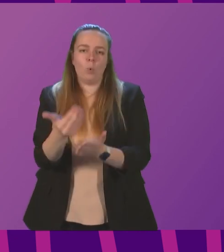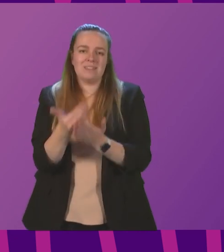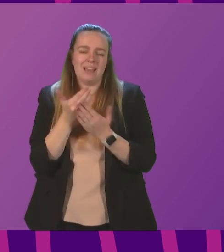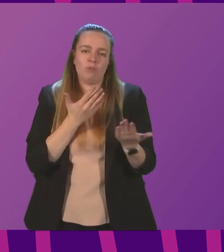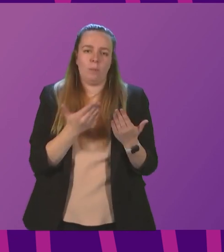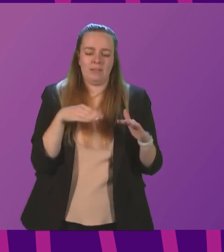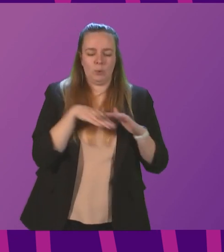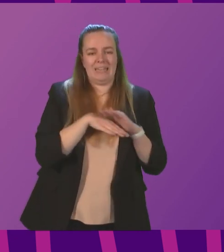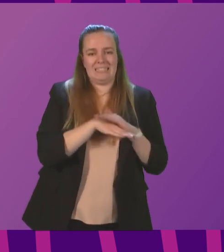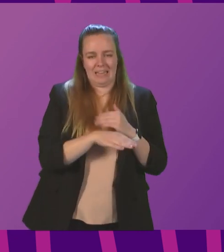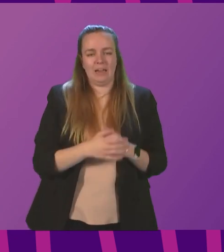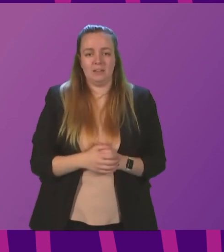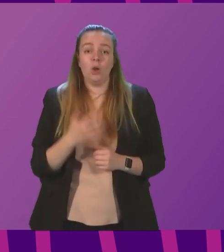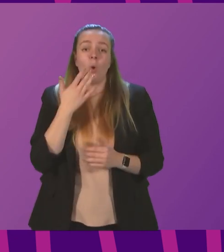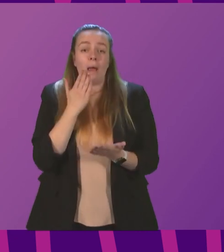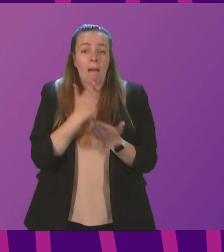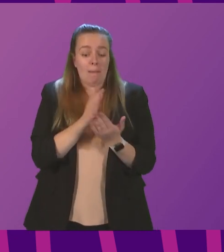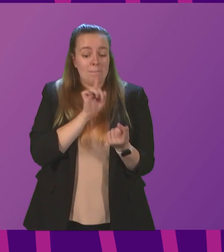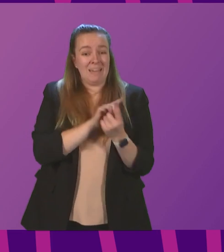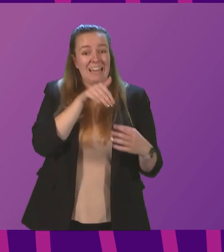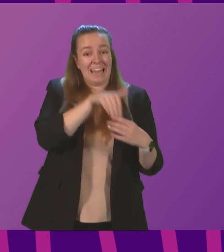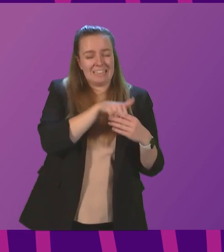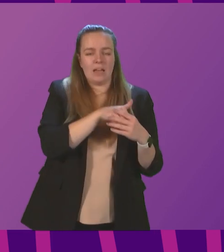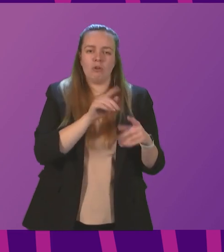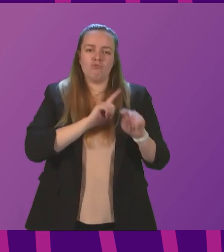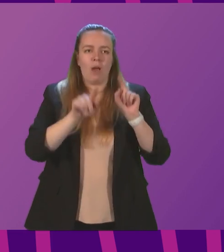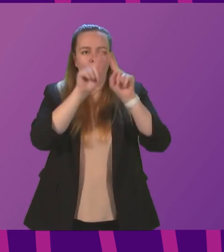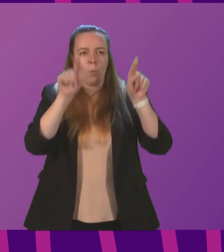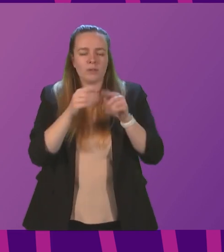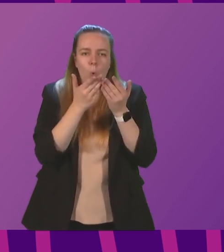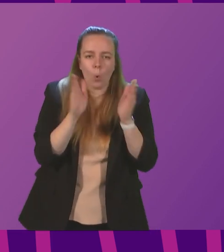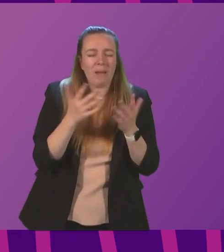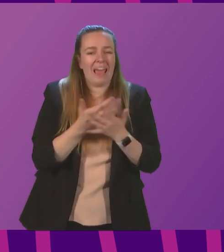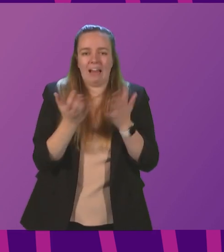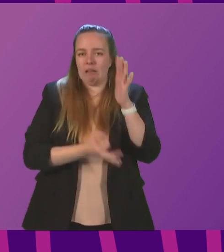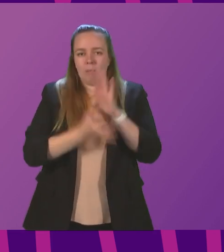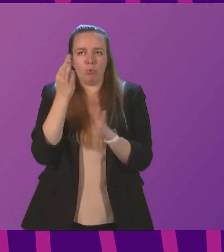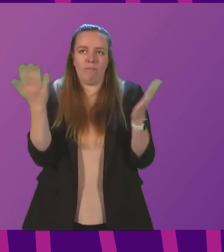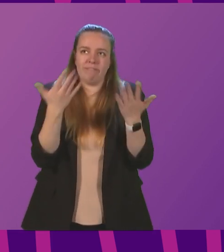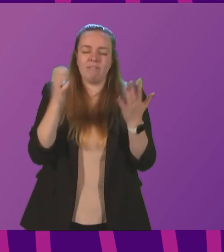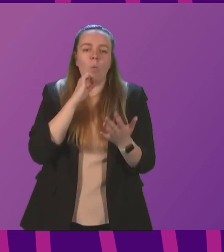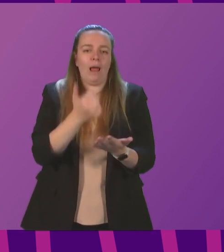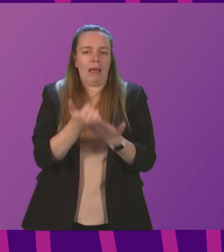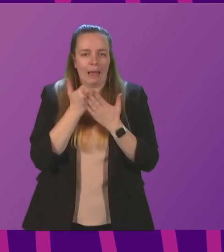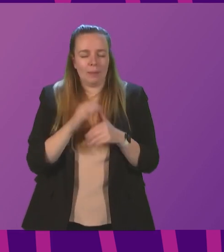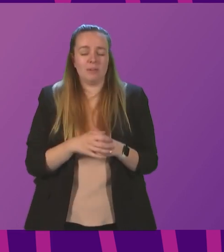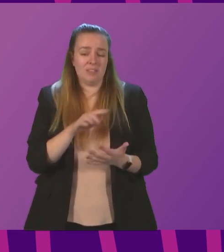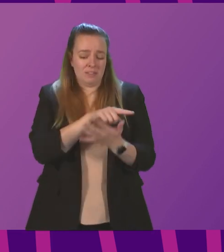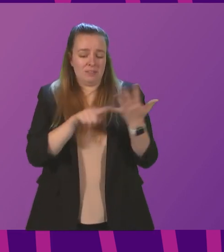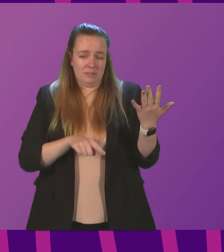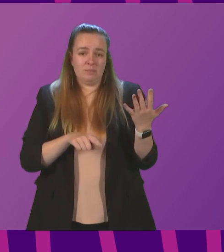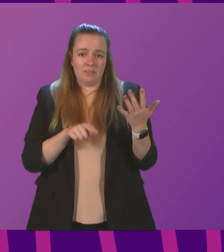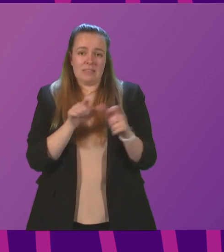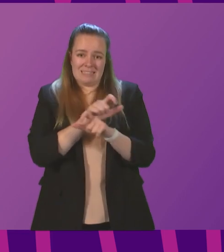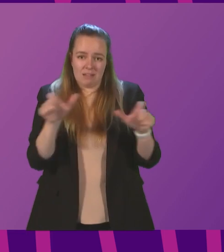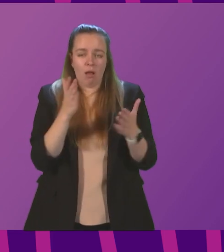than indoors. When you are meeting indoors, try to open windows. Anything to improve ventilation will help. All of these precautions do